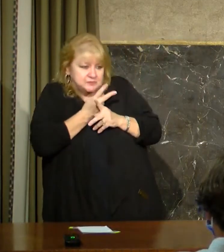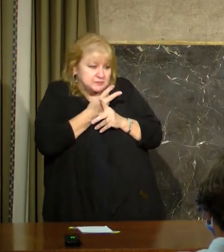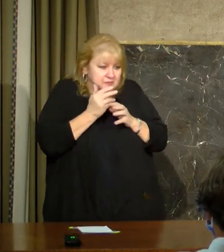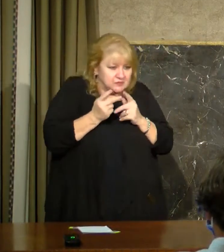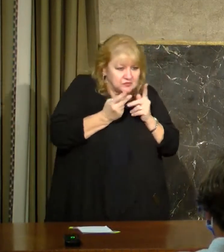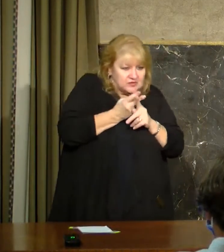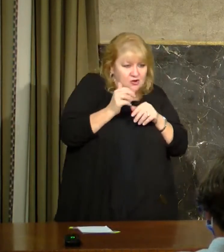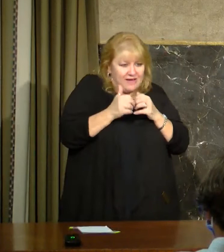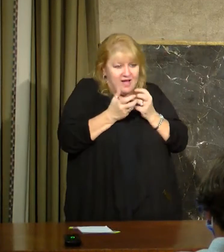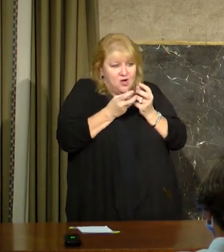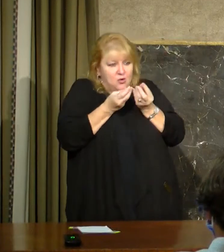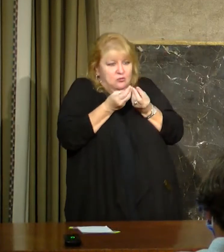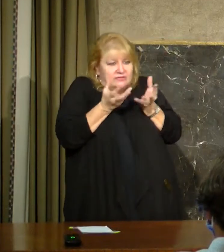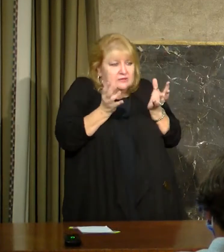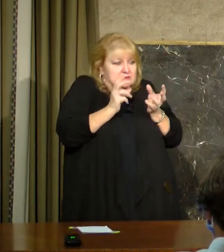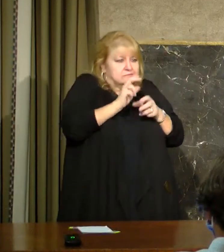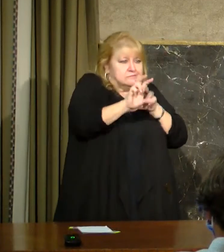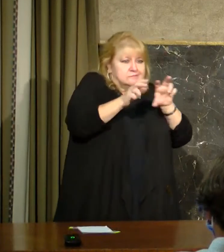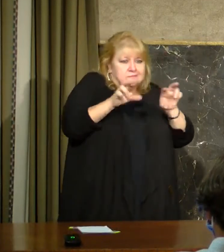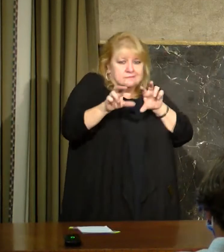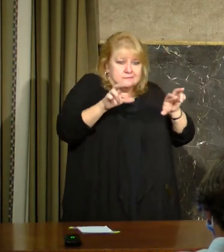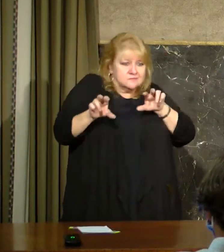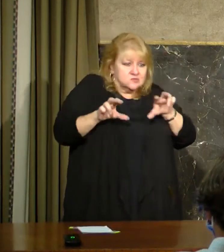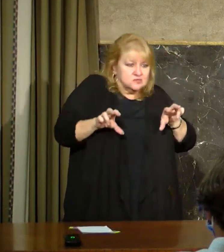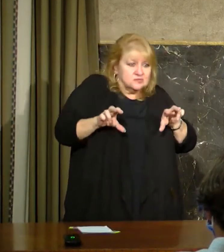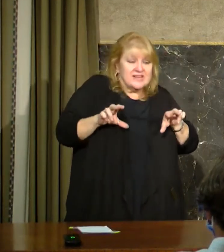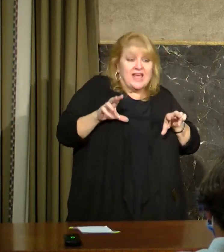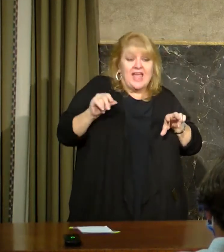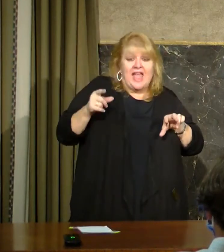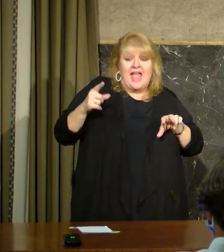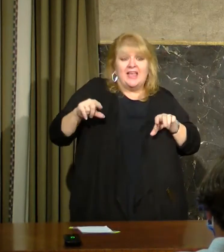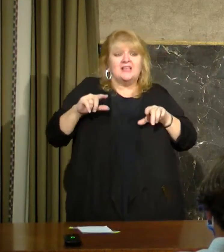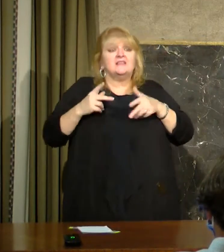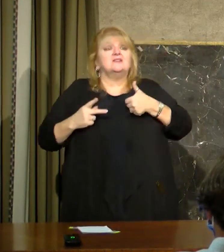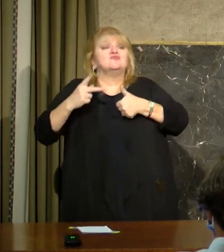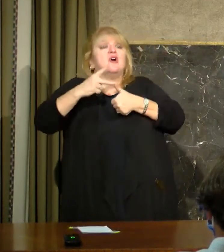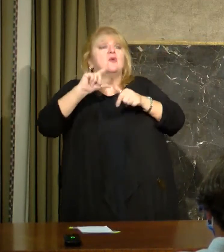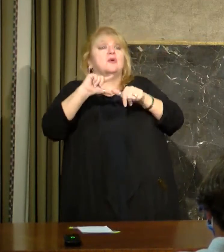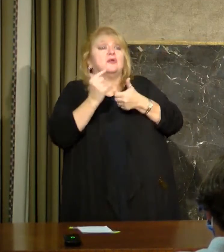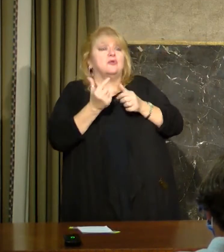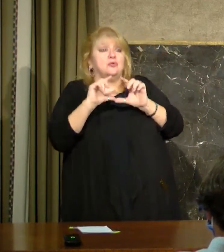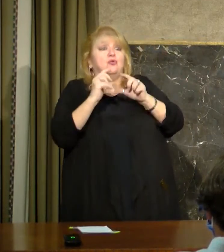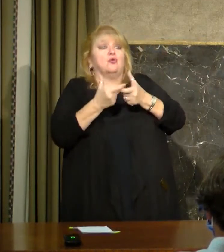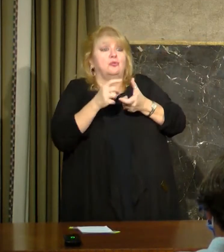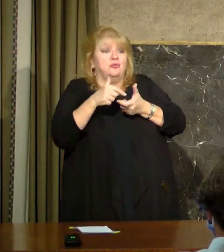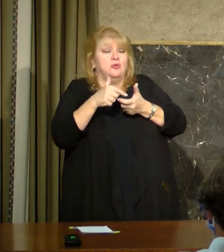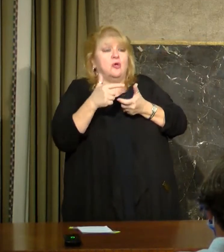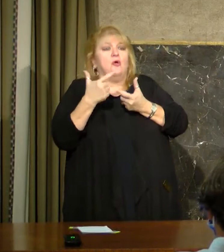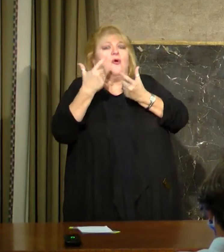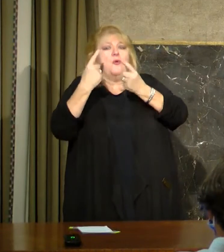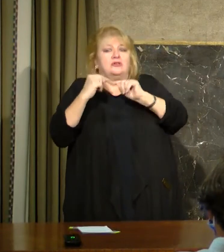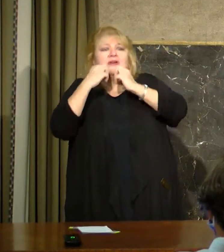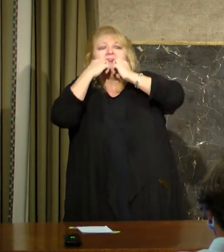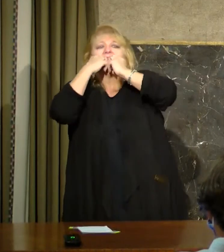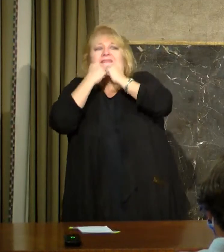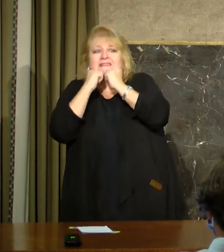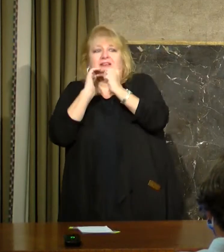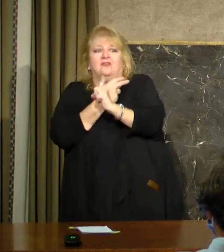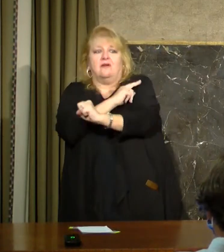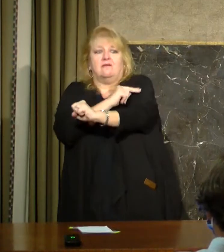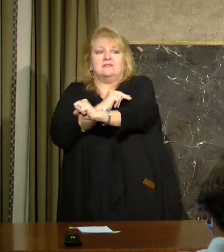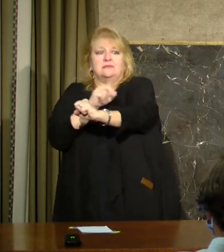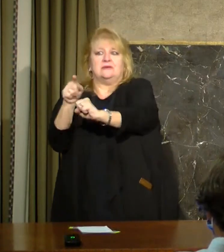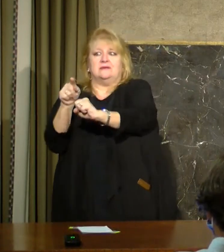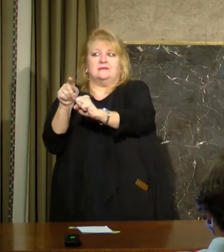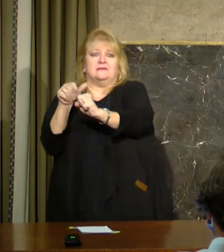because we are trying to preserve hospital capacity and save lives. So it's important that the